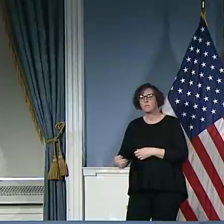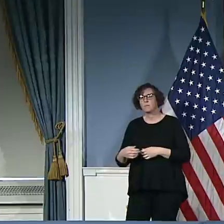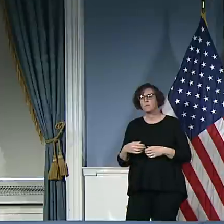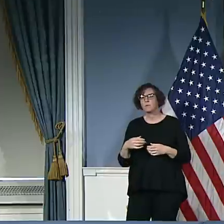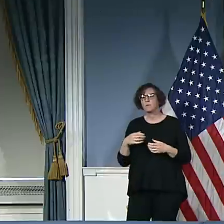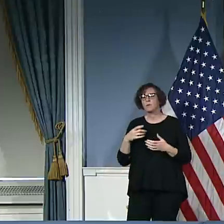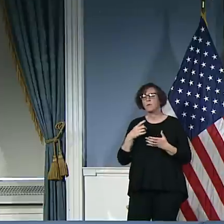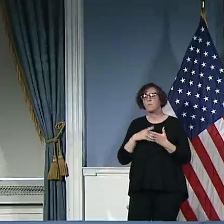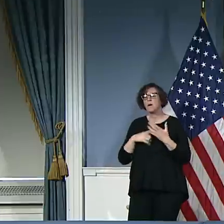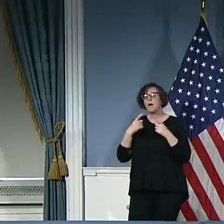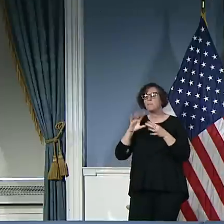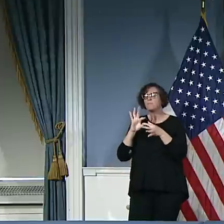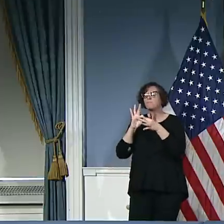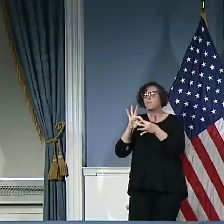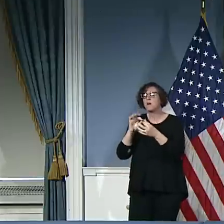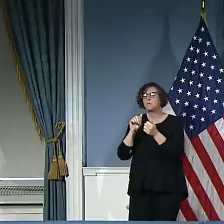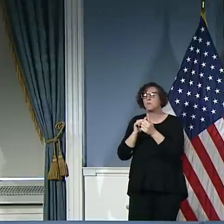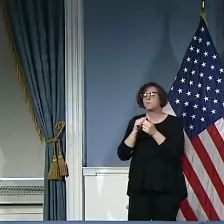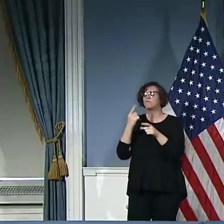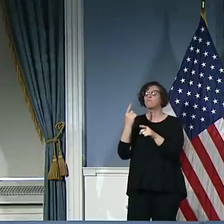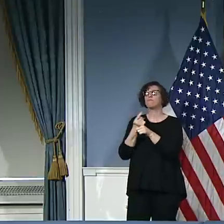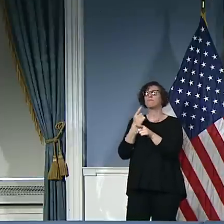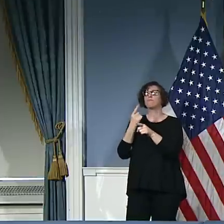Yeah, I think I hit this yesterday.